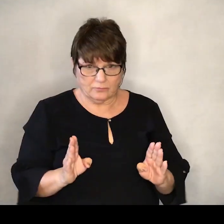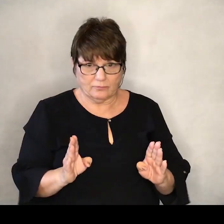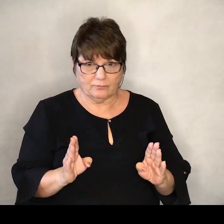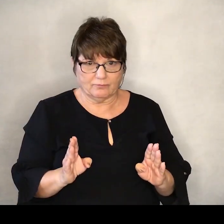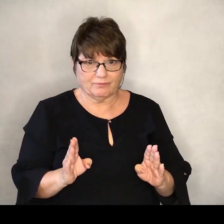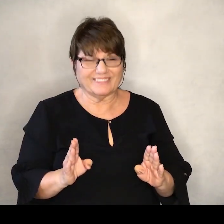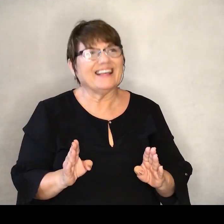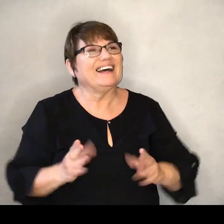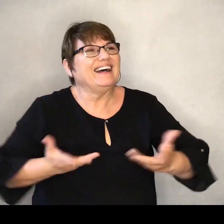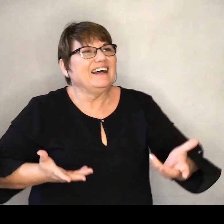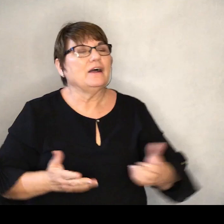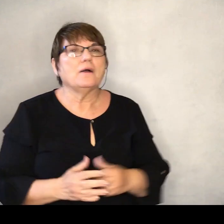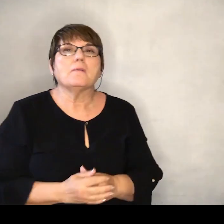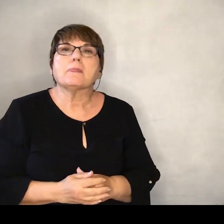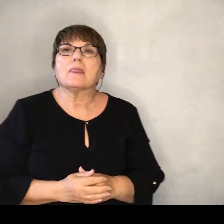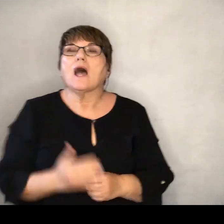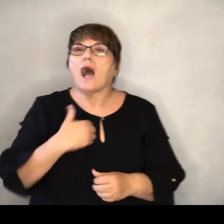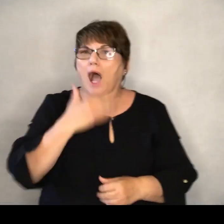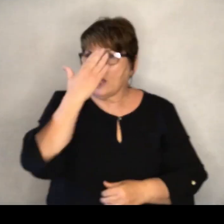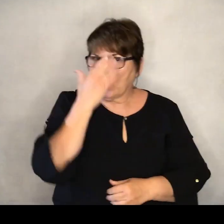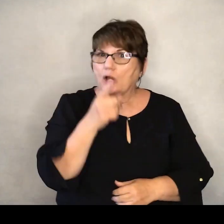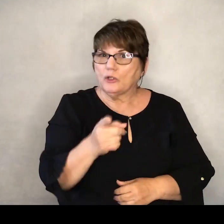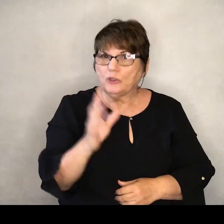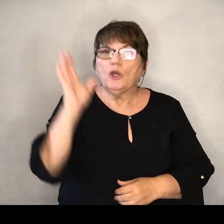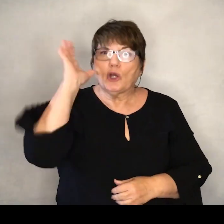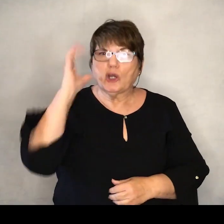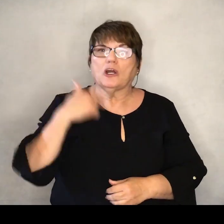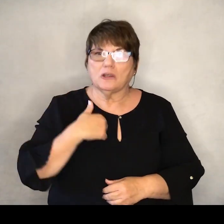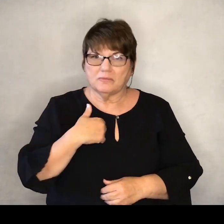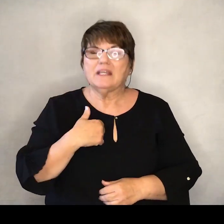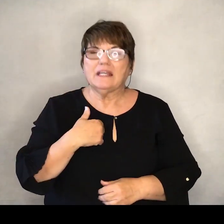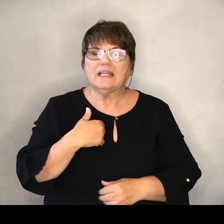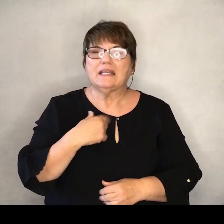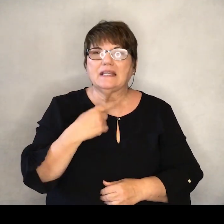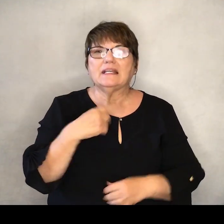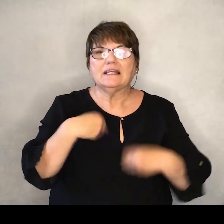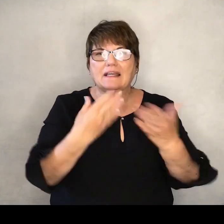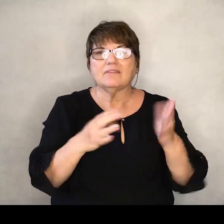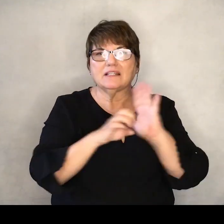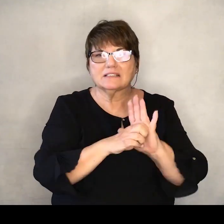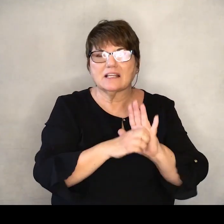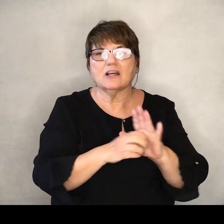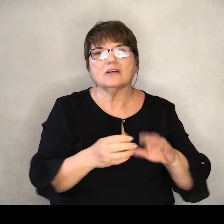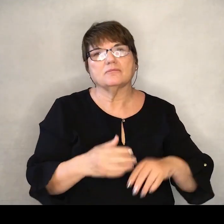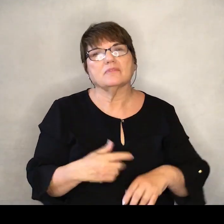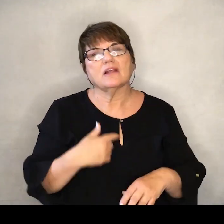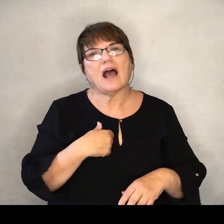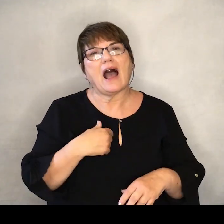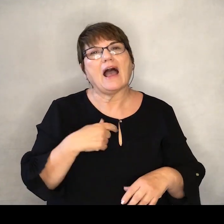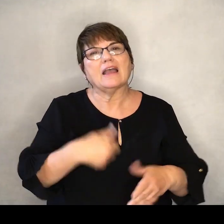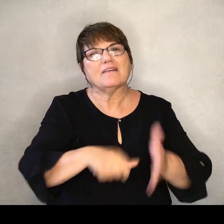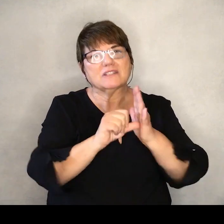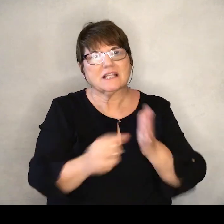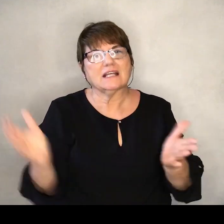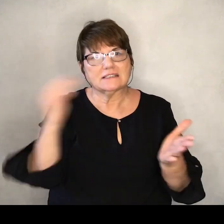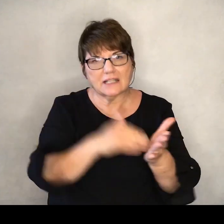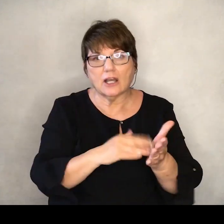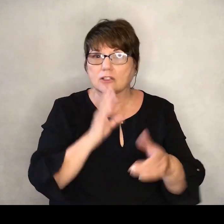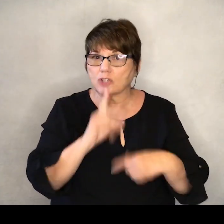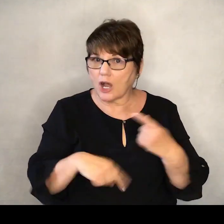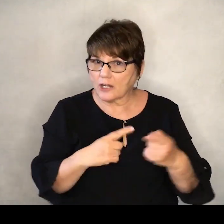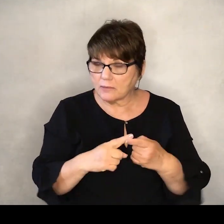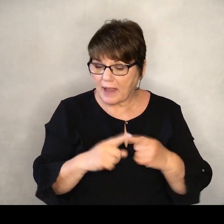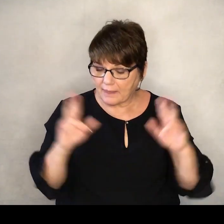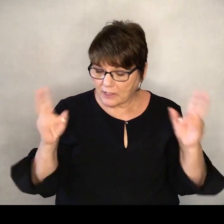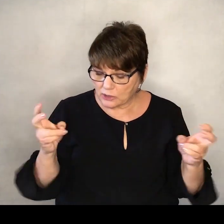the word I was going to use. I know you've heard me use this acronym before. But I think it bears repeating when we're talking about this